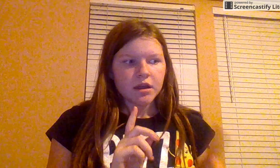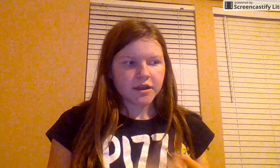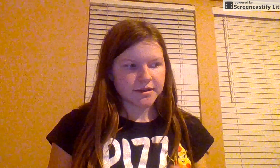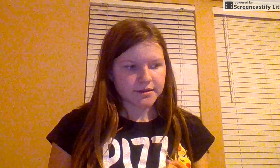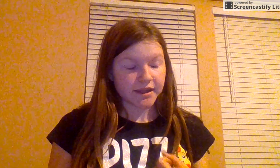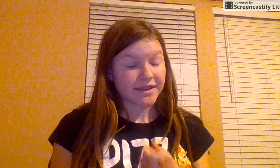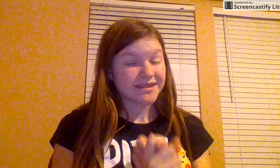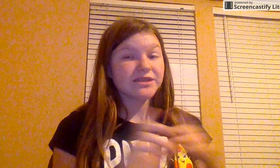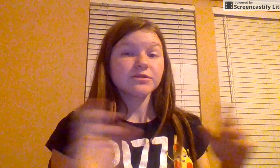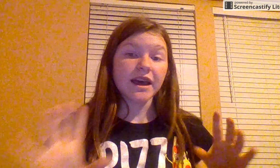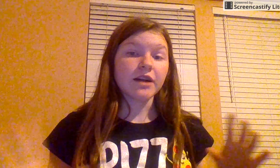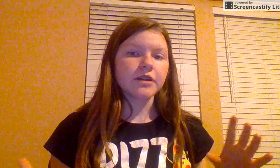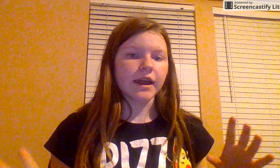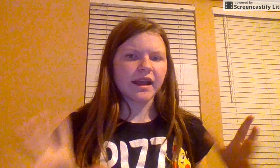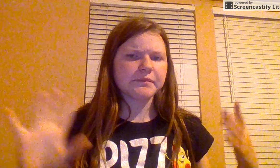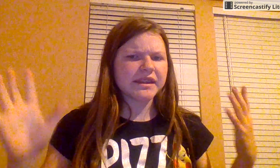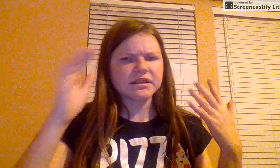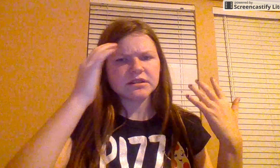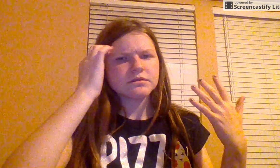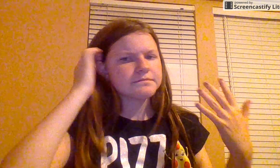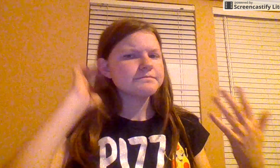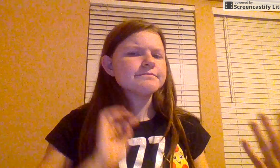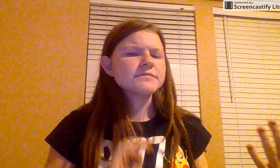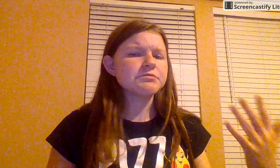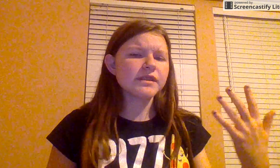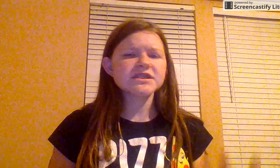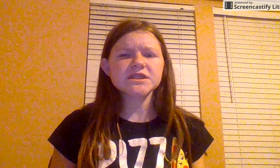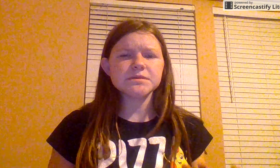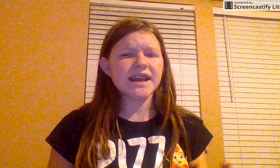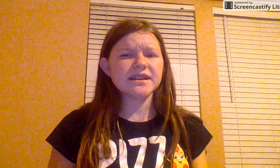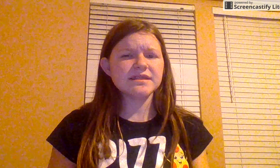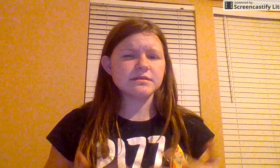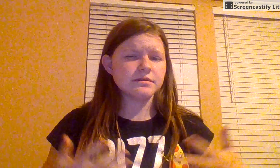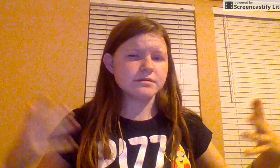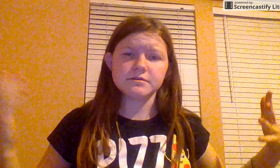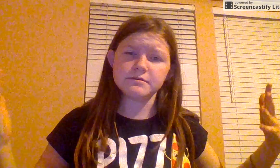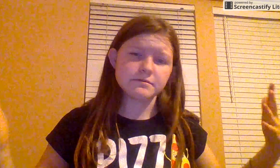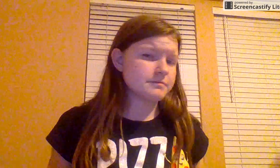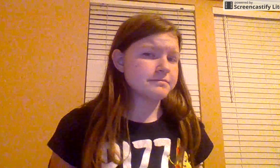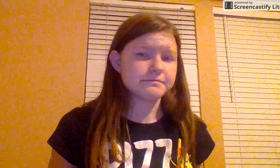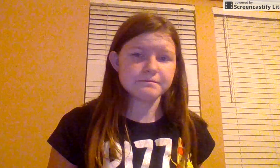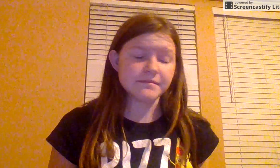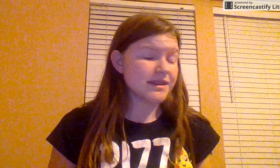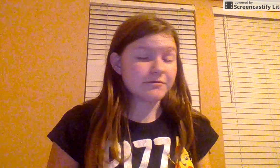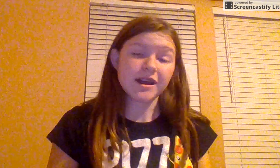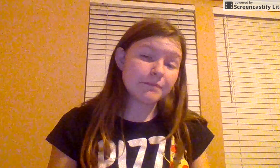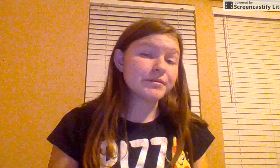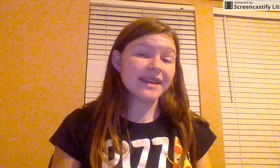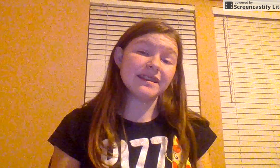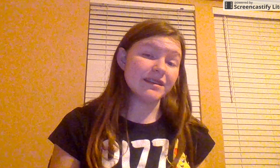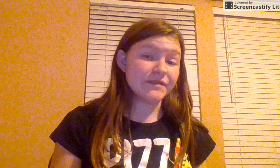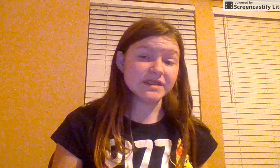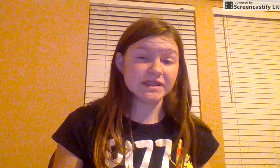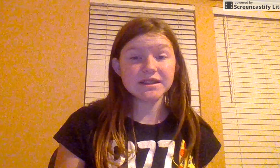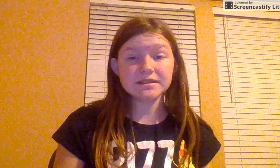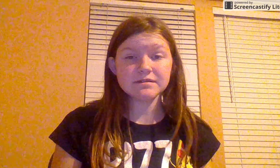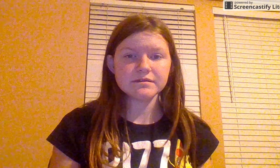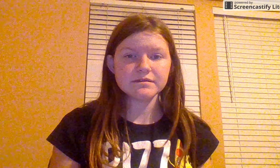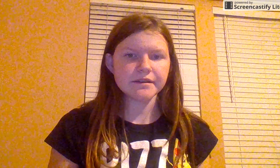I can still tell you, I mean, the relationship status is complicated enough as it is. So,